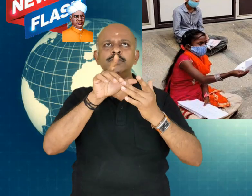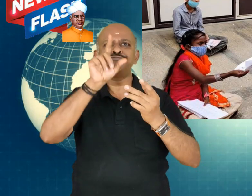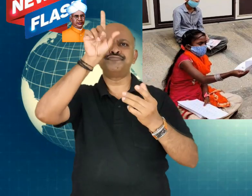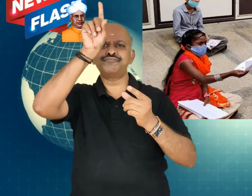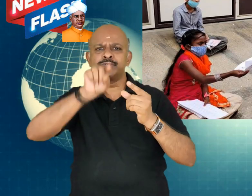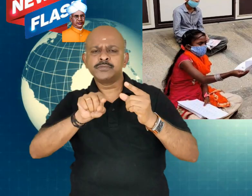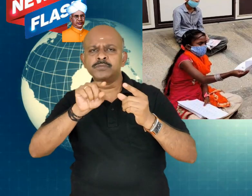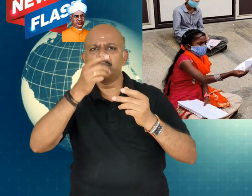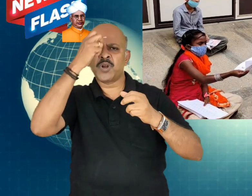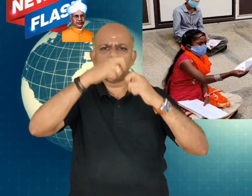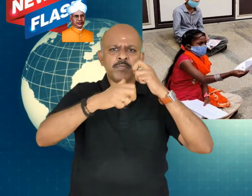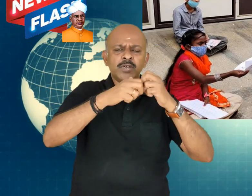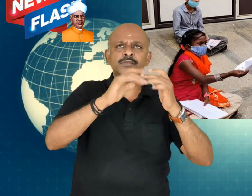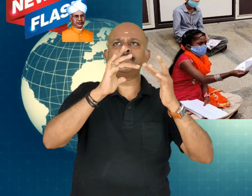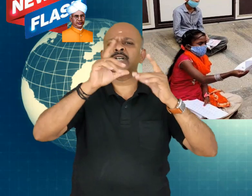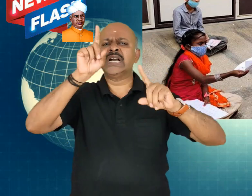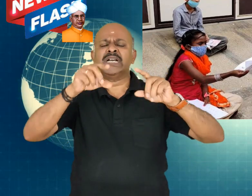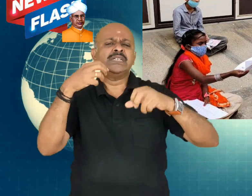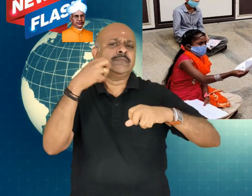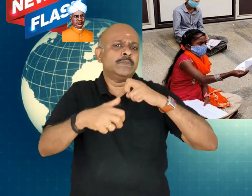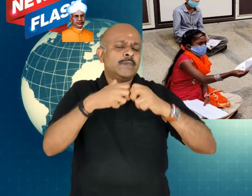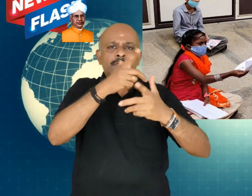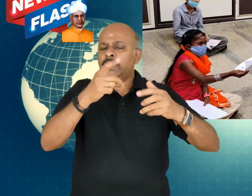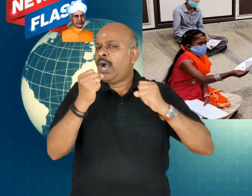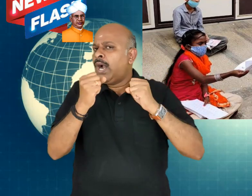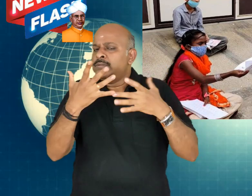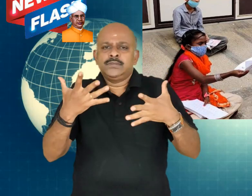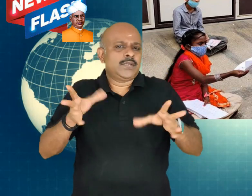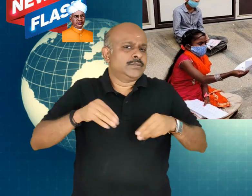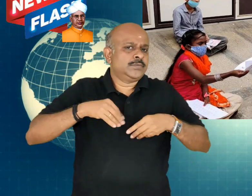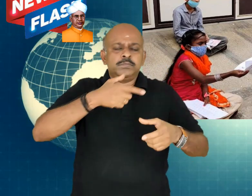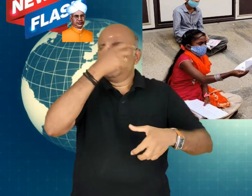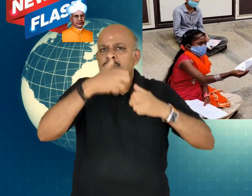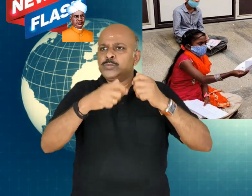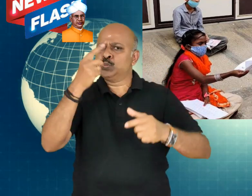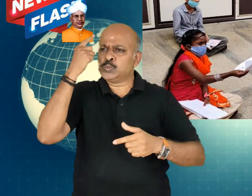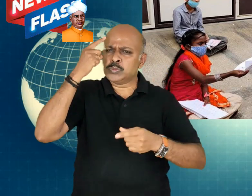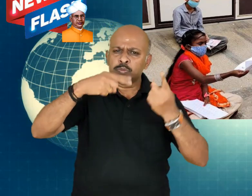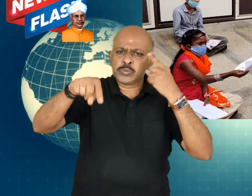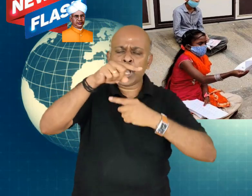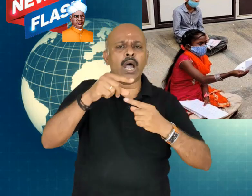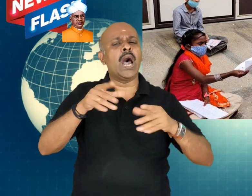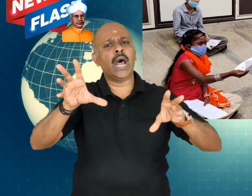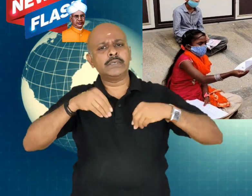and the assignments from the students are from the WhatsApp only.